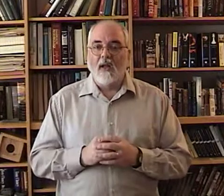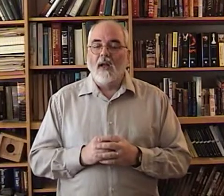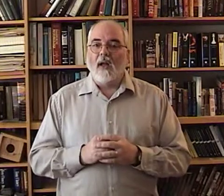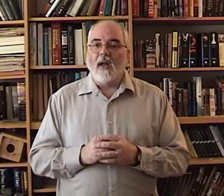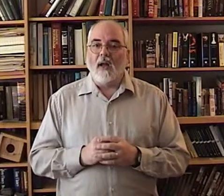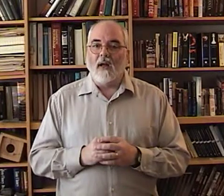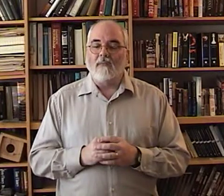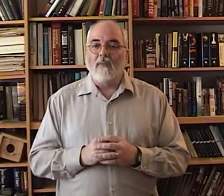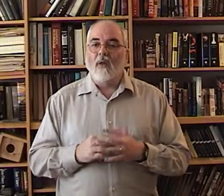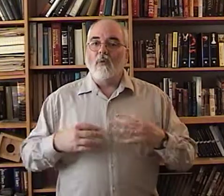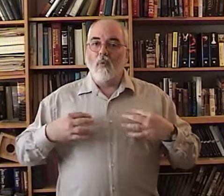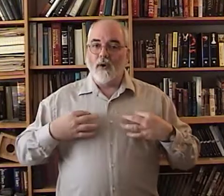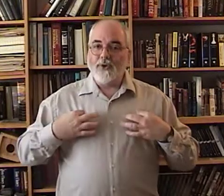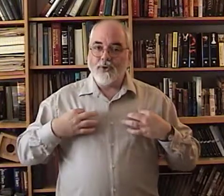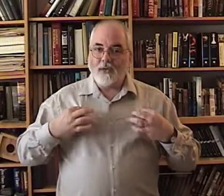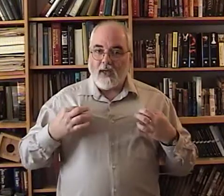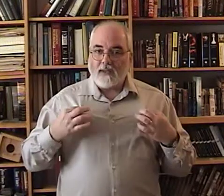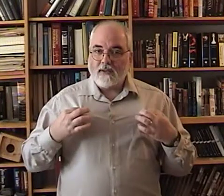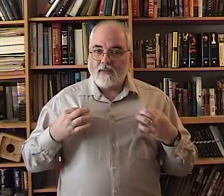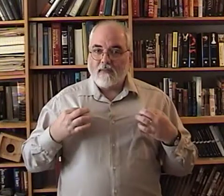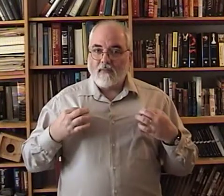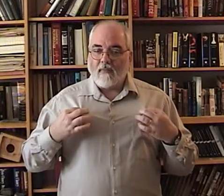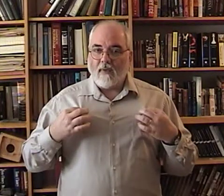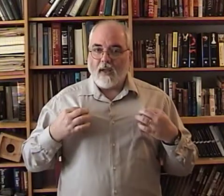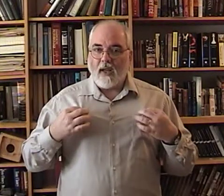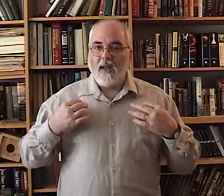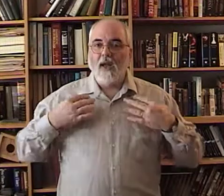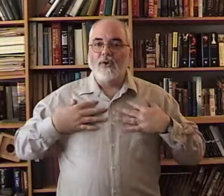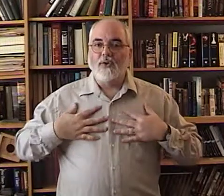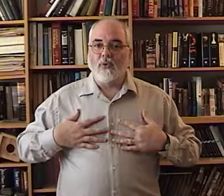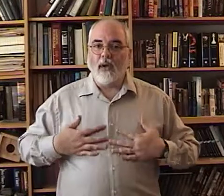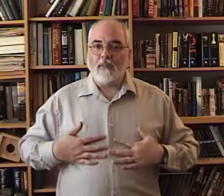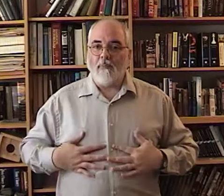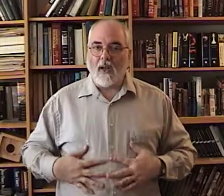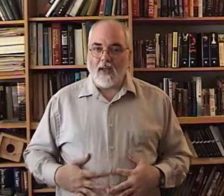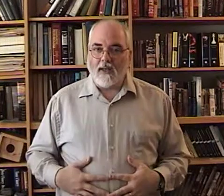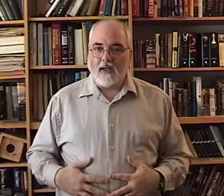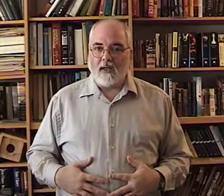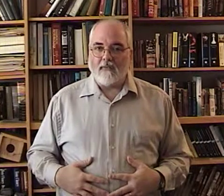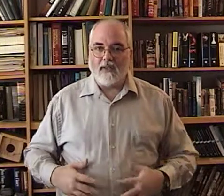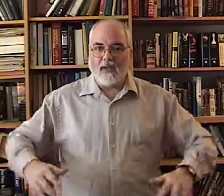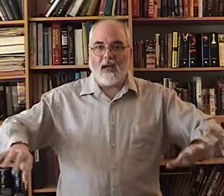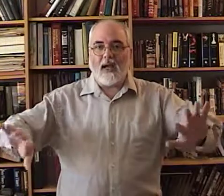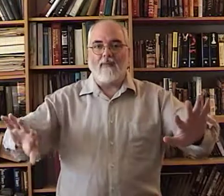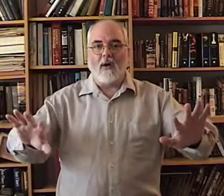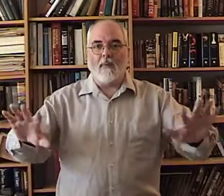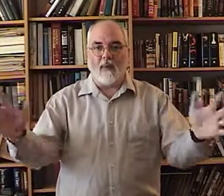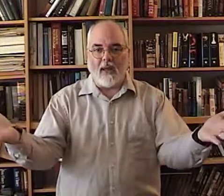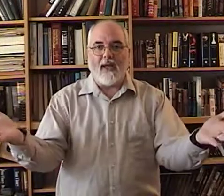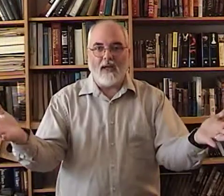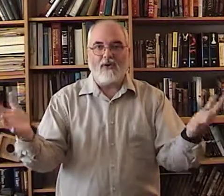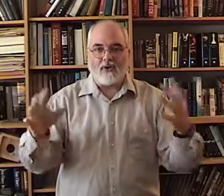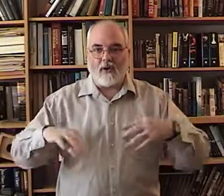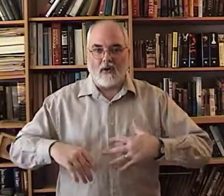um one is your dress okay dress plainly you see I have on a plain shirt